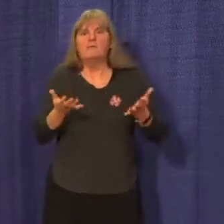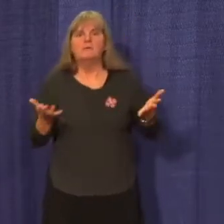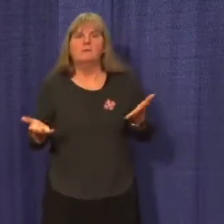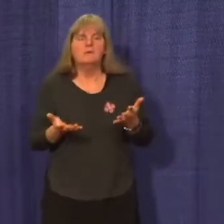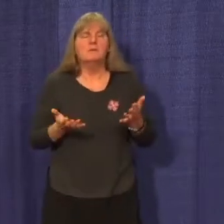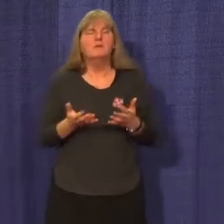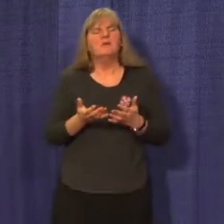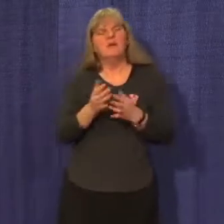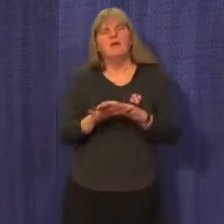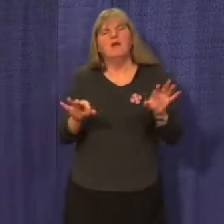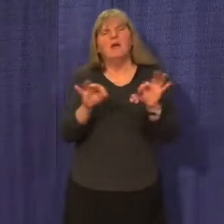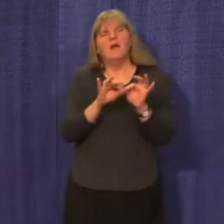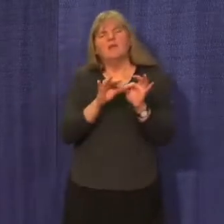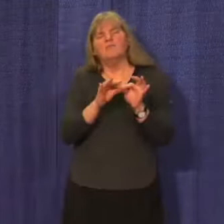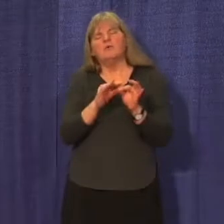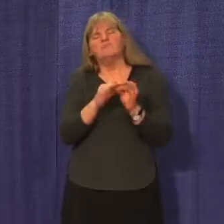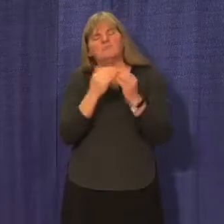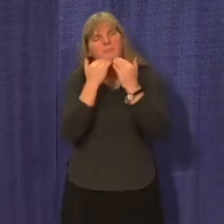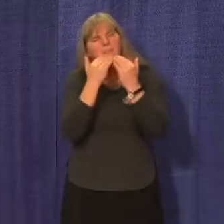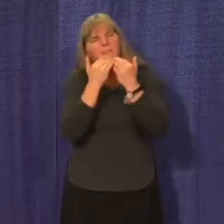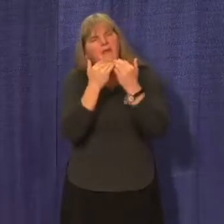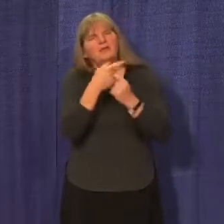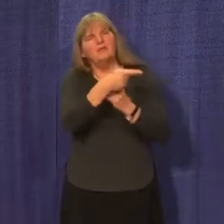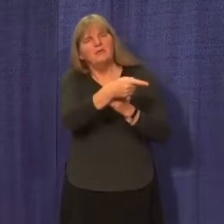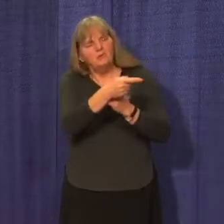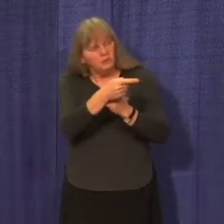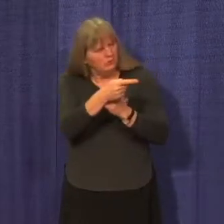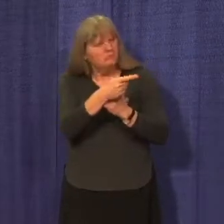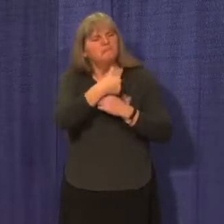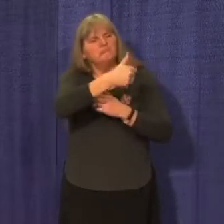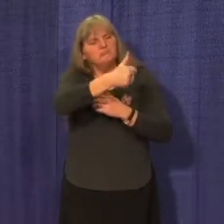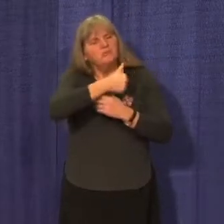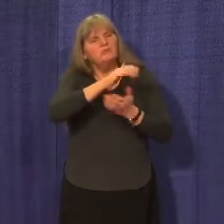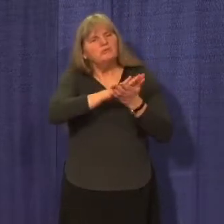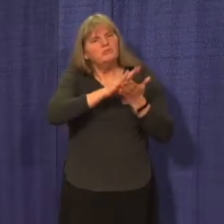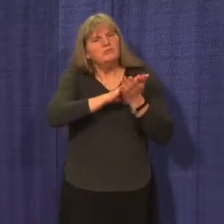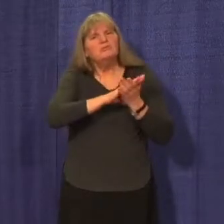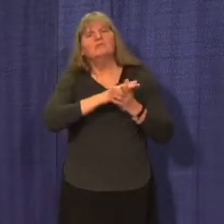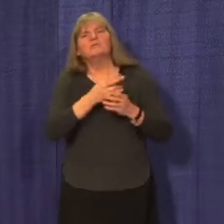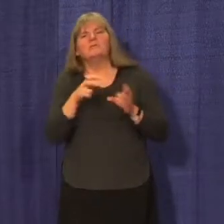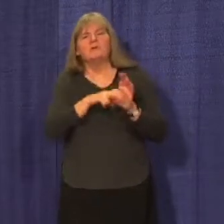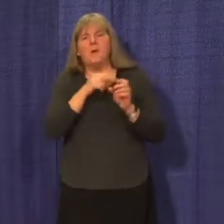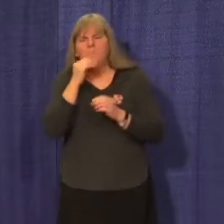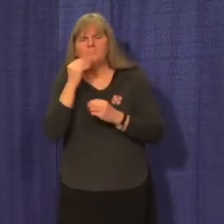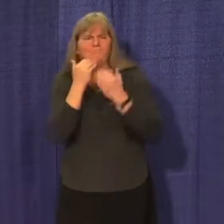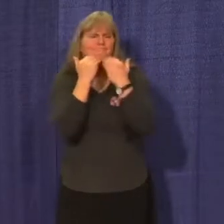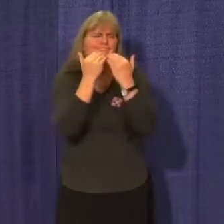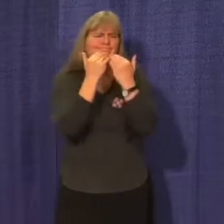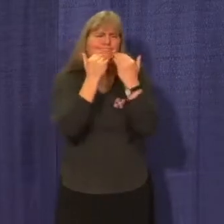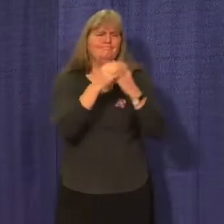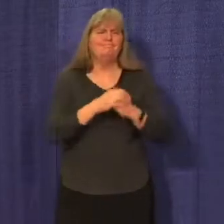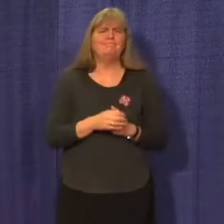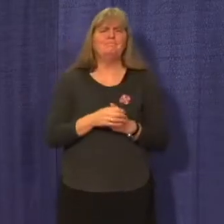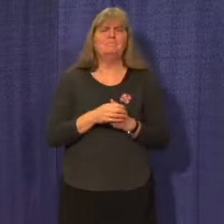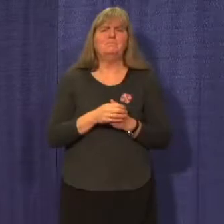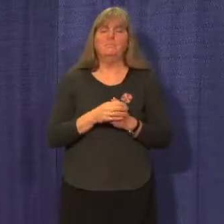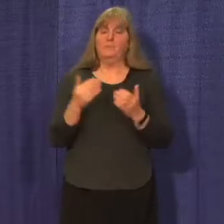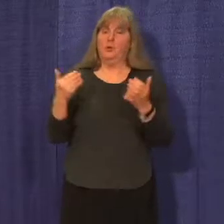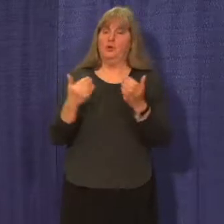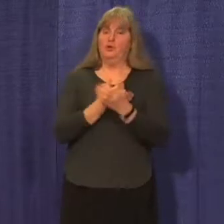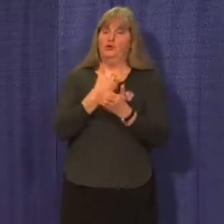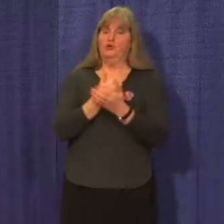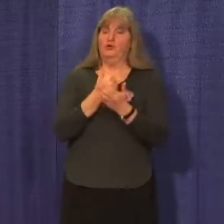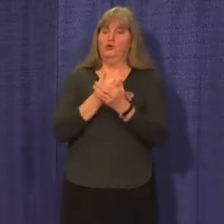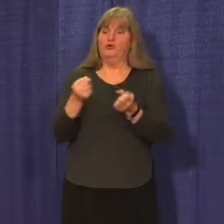safely to and from school. Their work is critical. And we appreciate the new school bus drivers who have